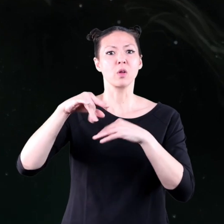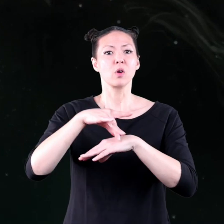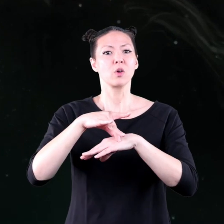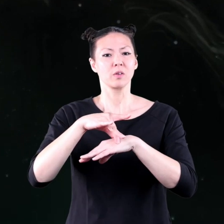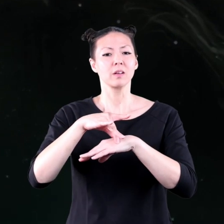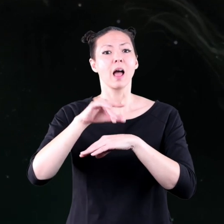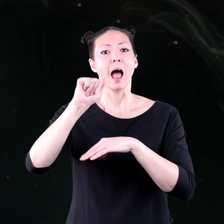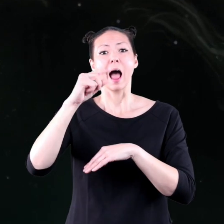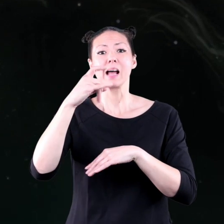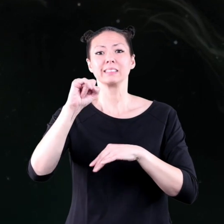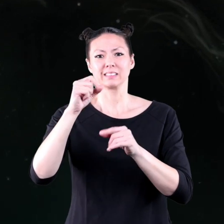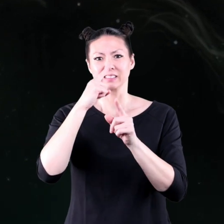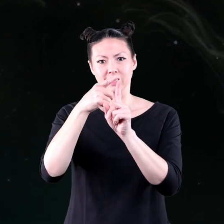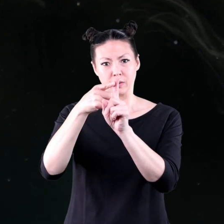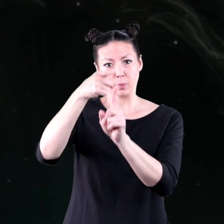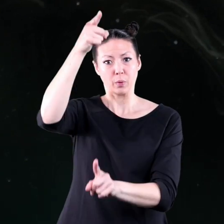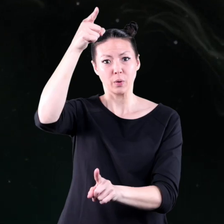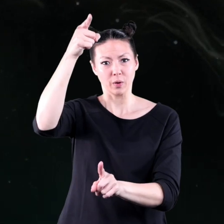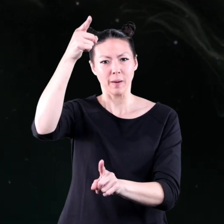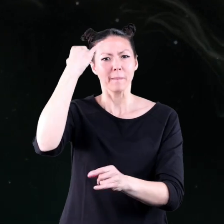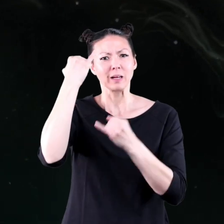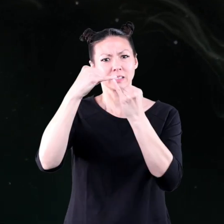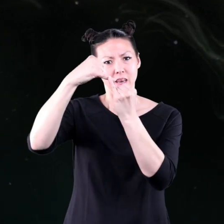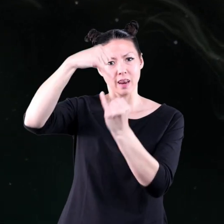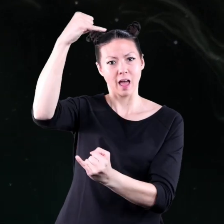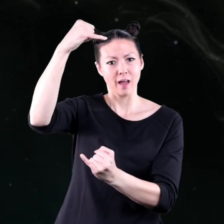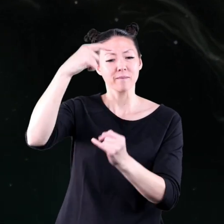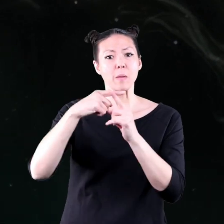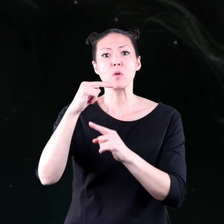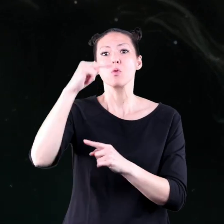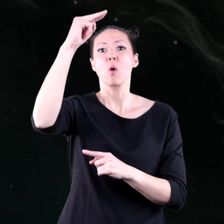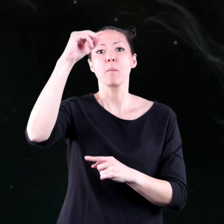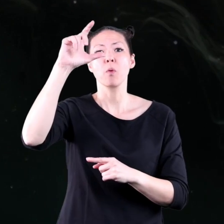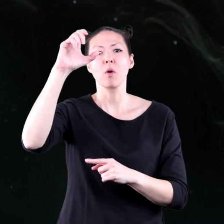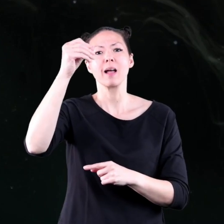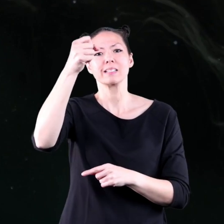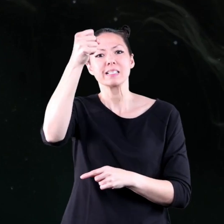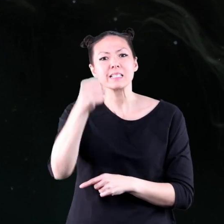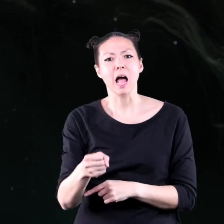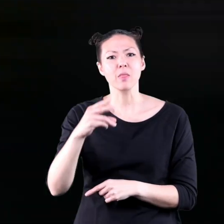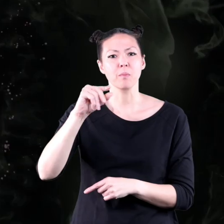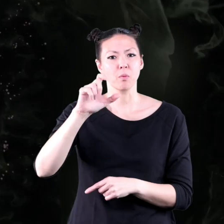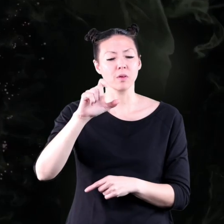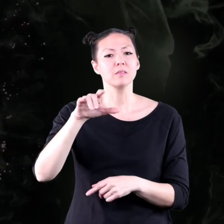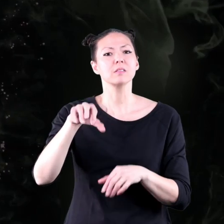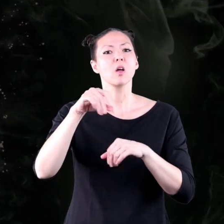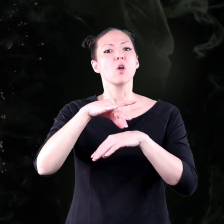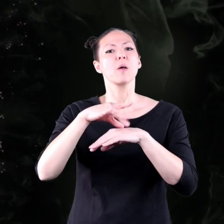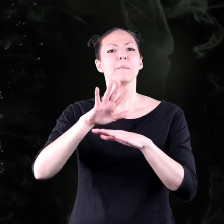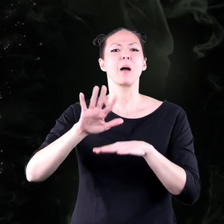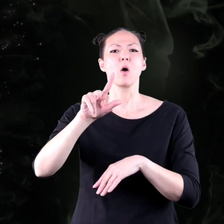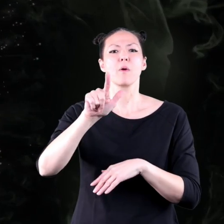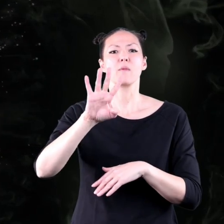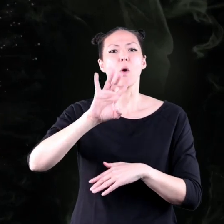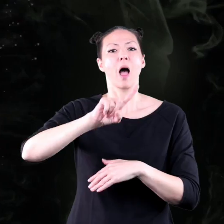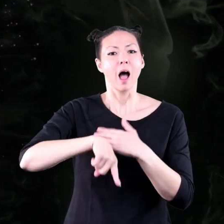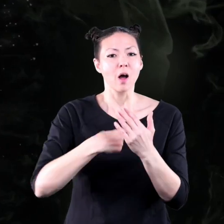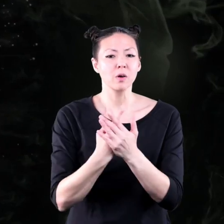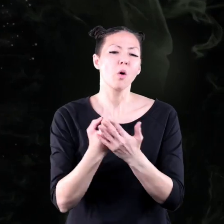axis is an imaginary line from the north pole to the south pole it takes earth about 24 hours or